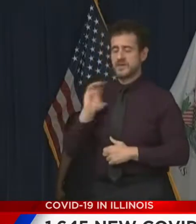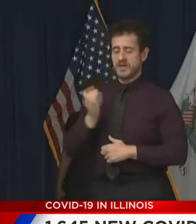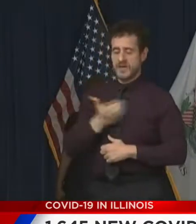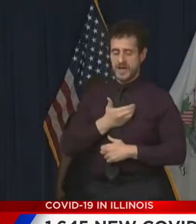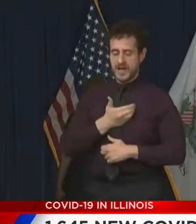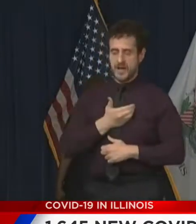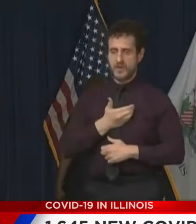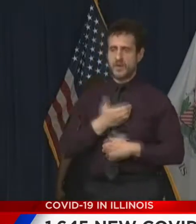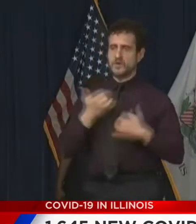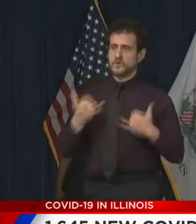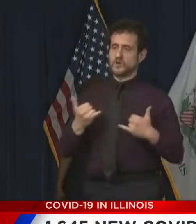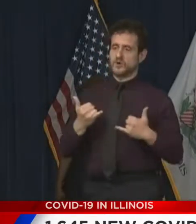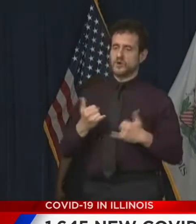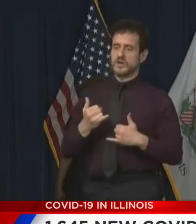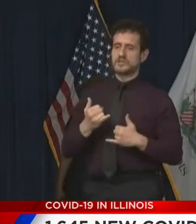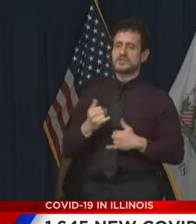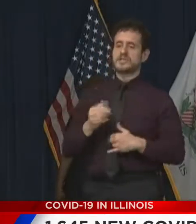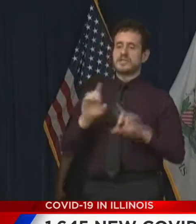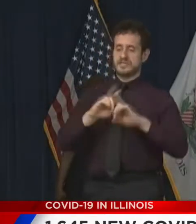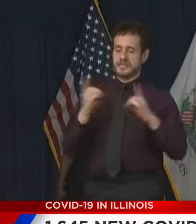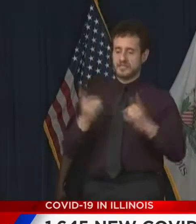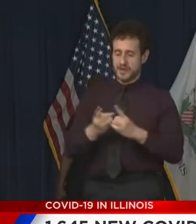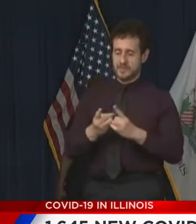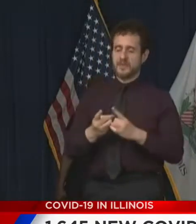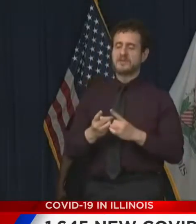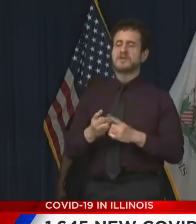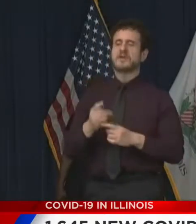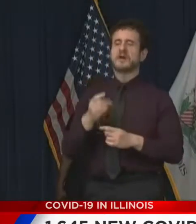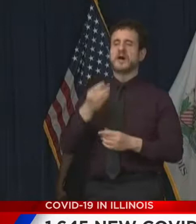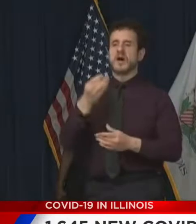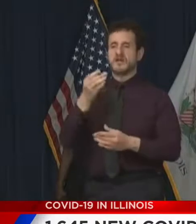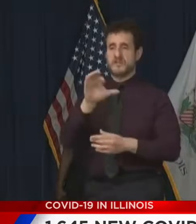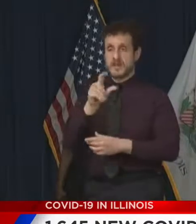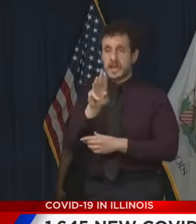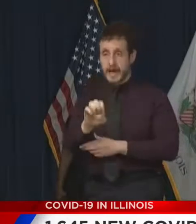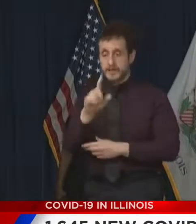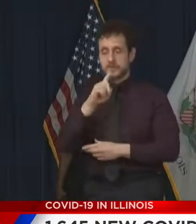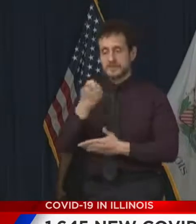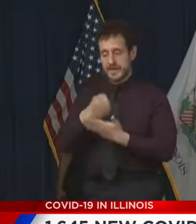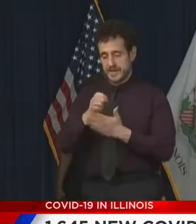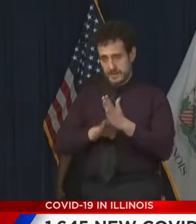Acting DCEO Director, Michael Negron. Michael.